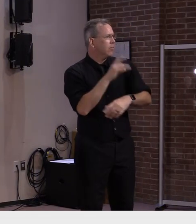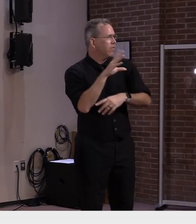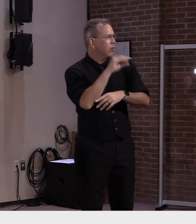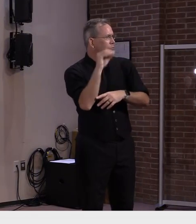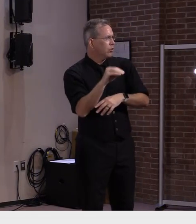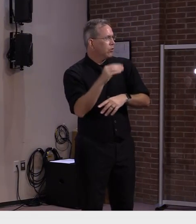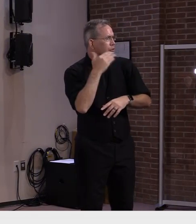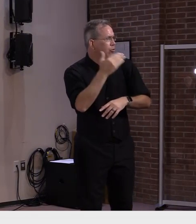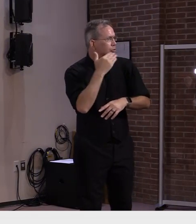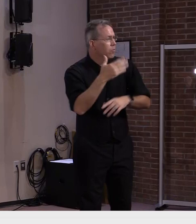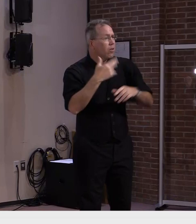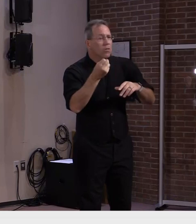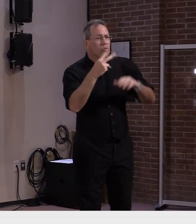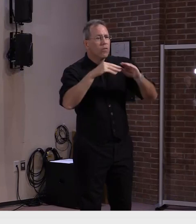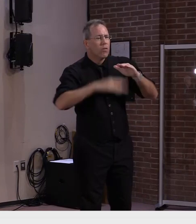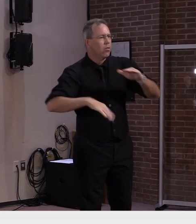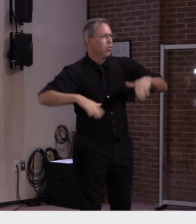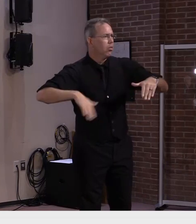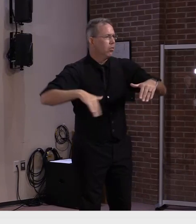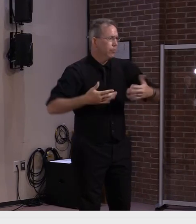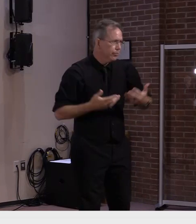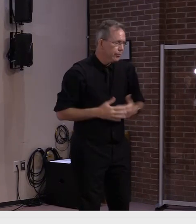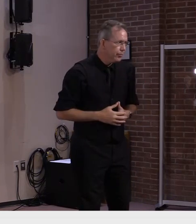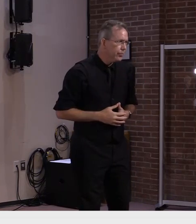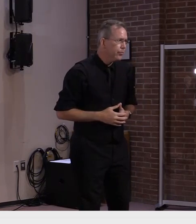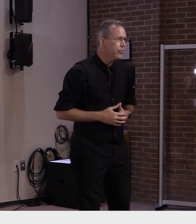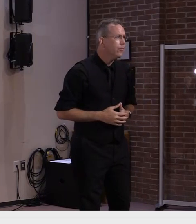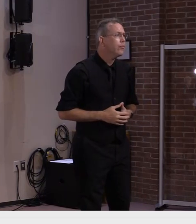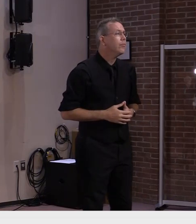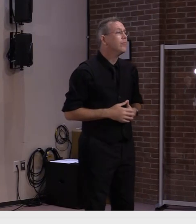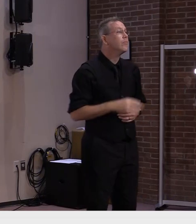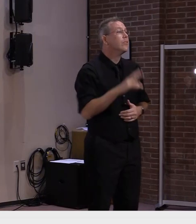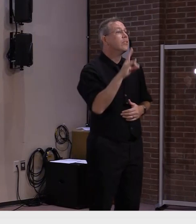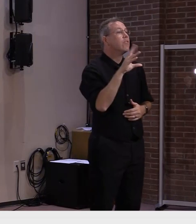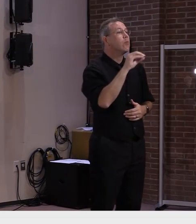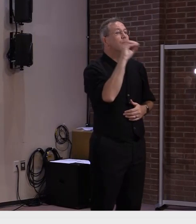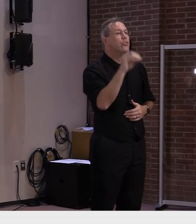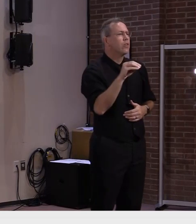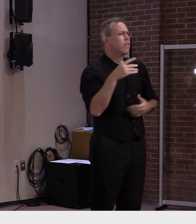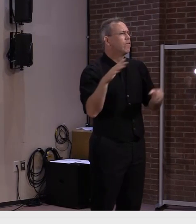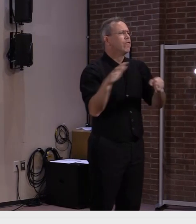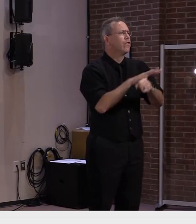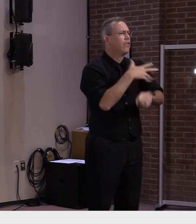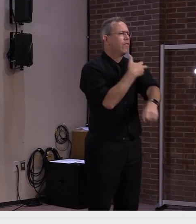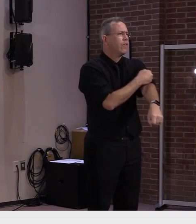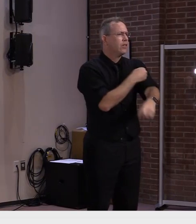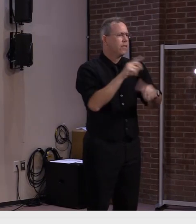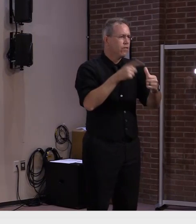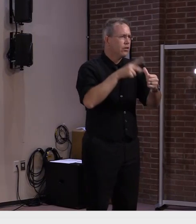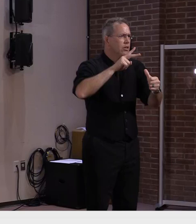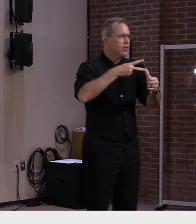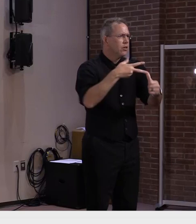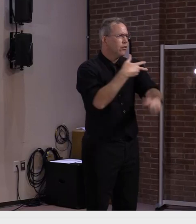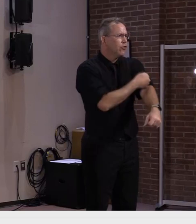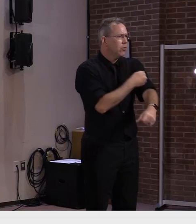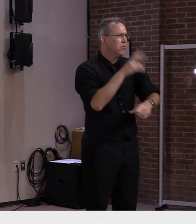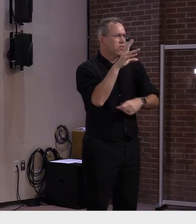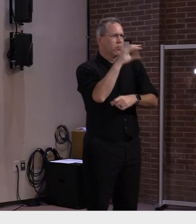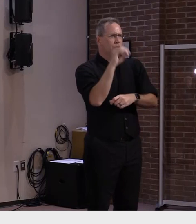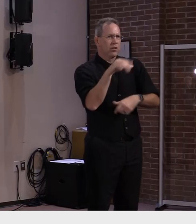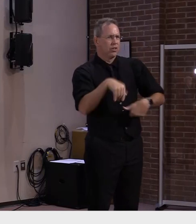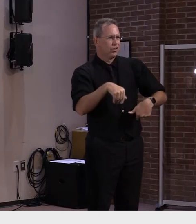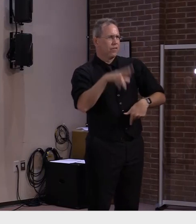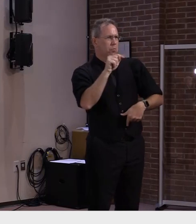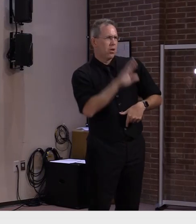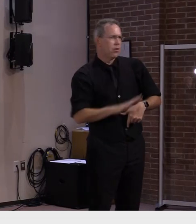of all eligible vermonters are fully vaccinated the vaccines are safe and highly effective